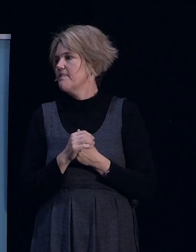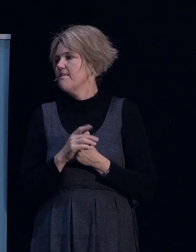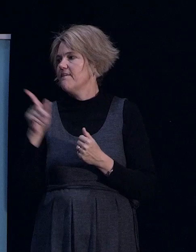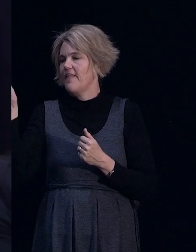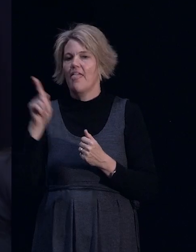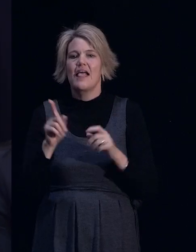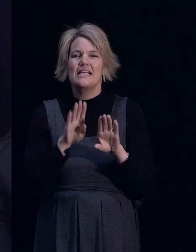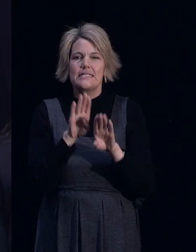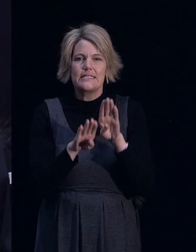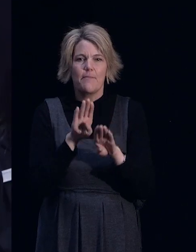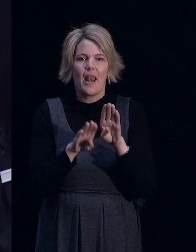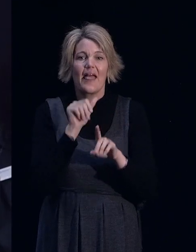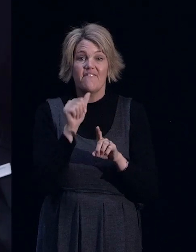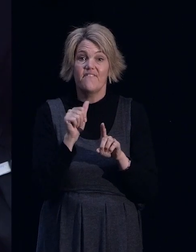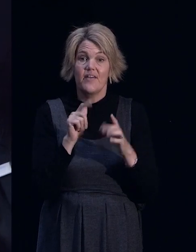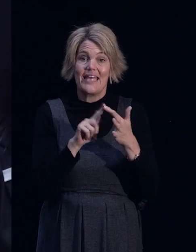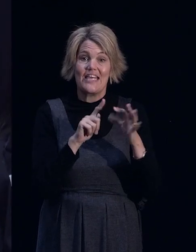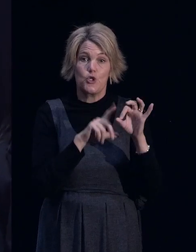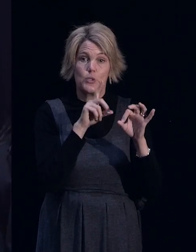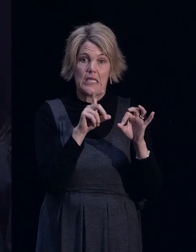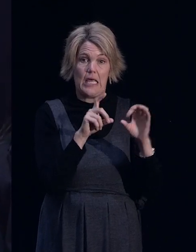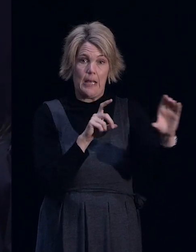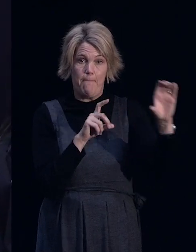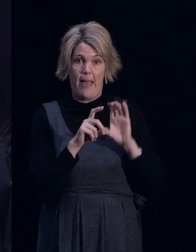if you receive a payment from EQC for the property,